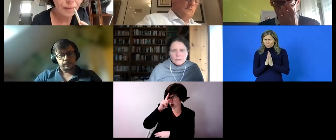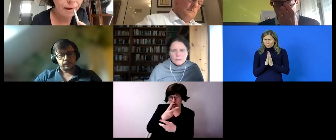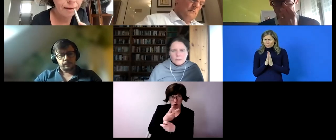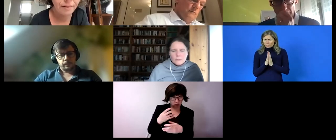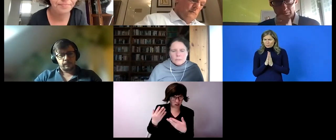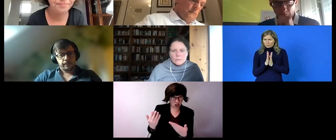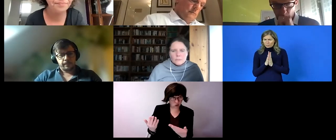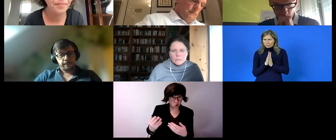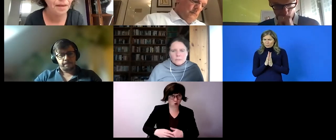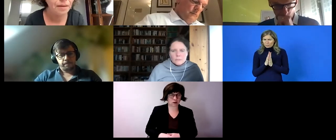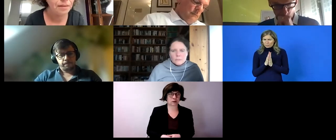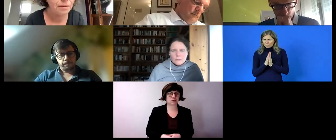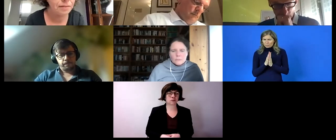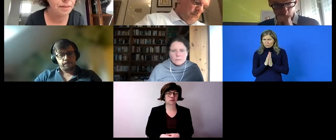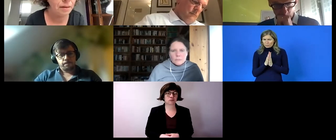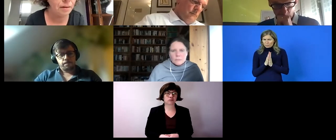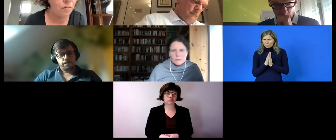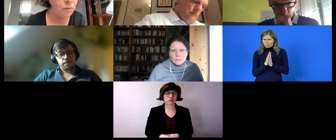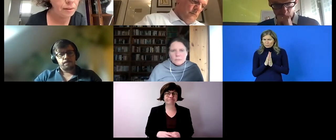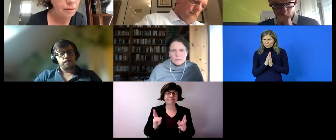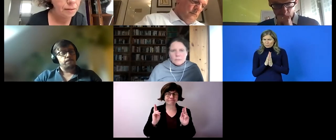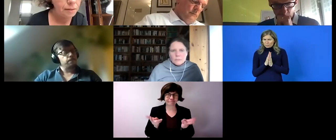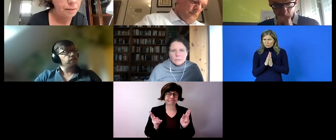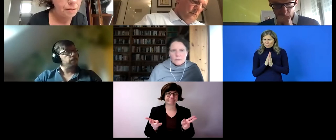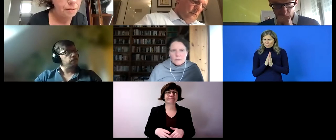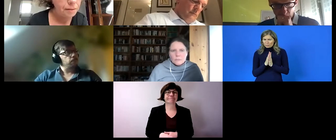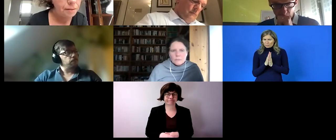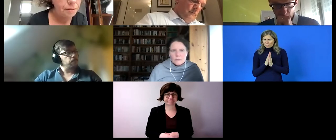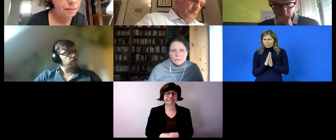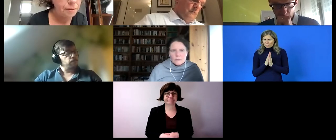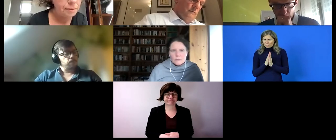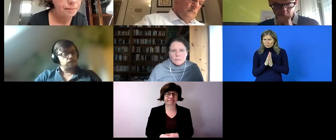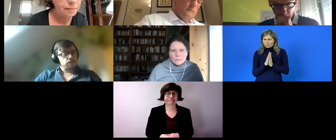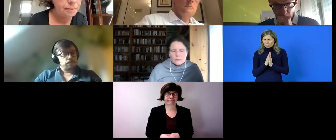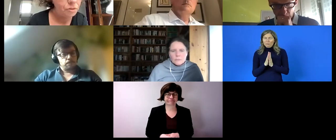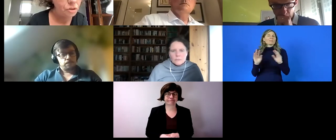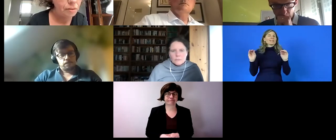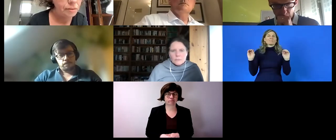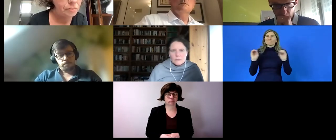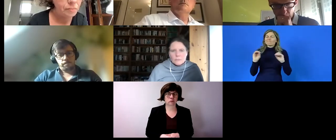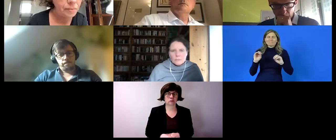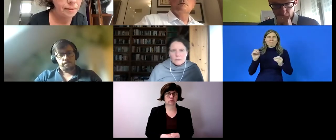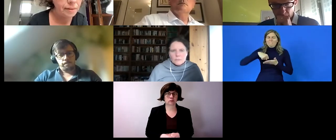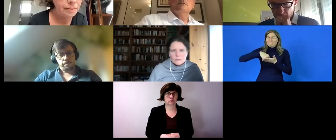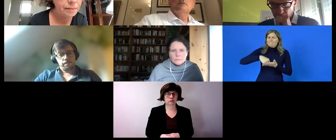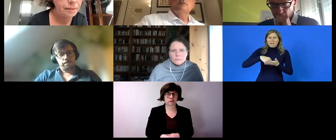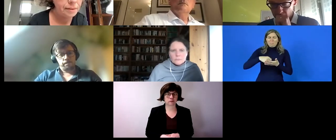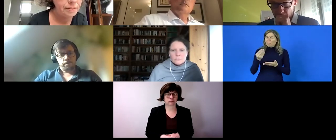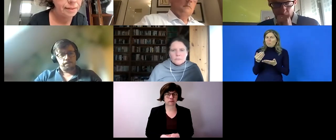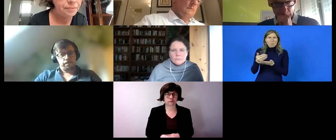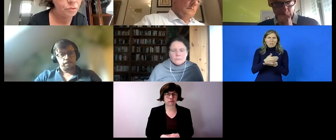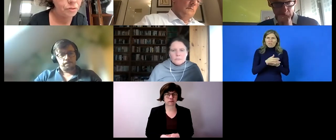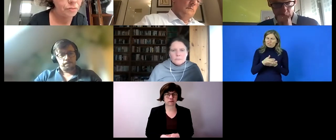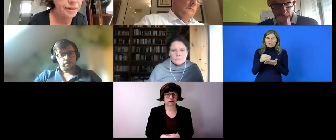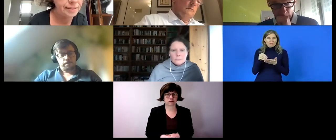no minimum wage is paid to people working in those sheltered employment situations